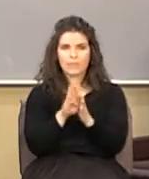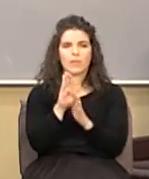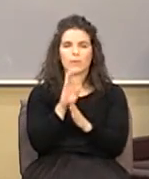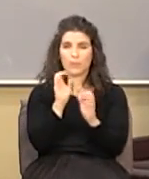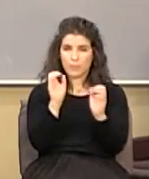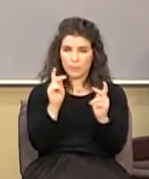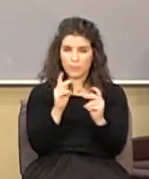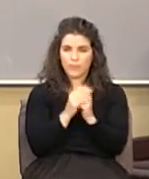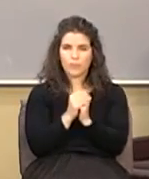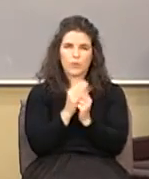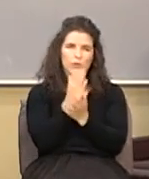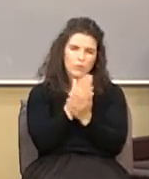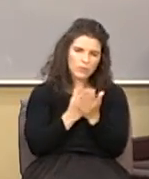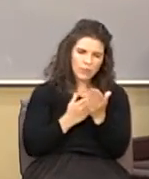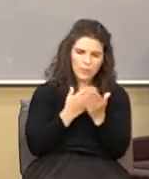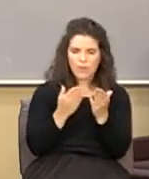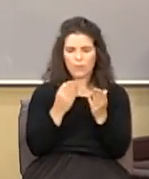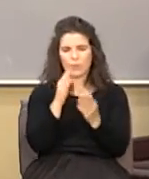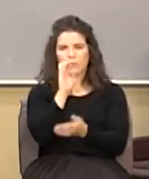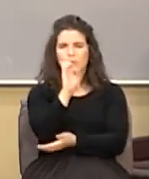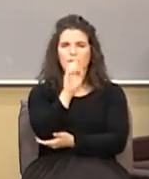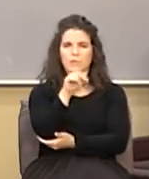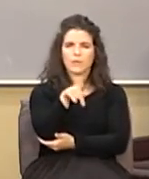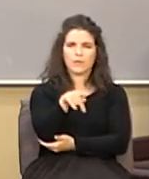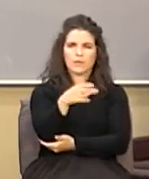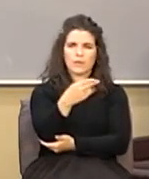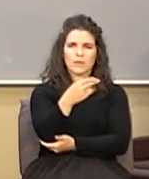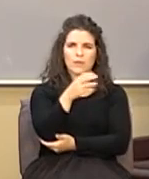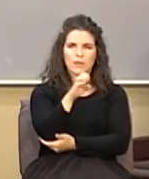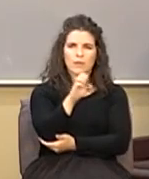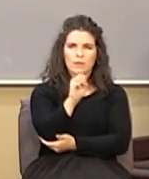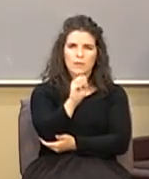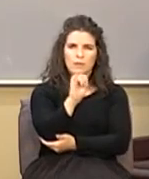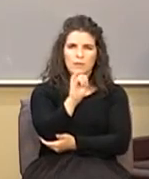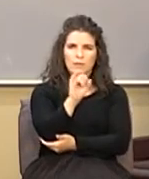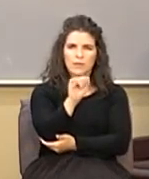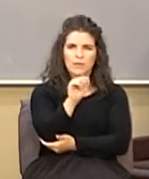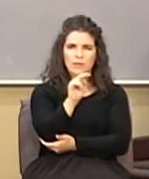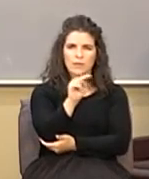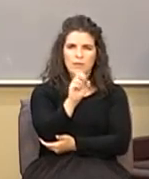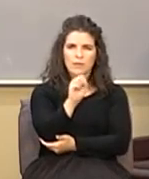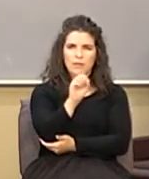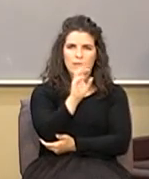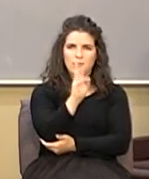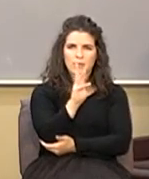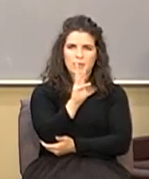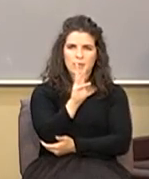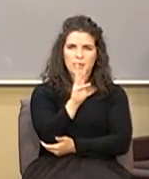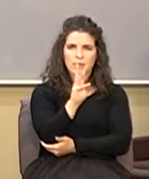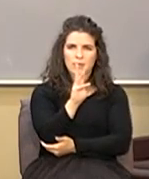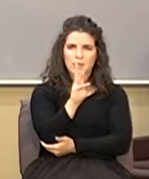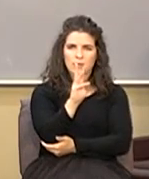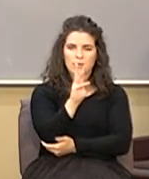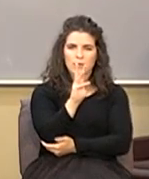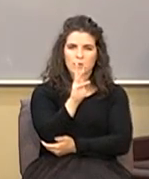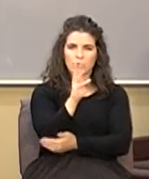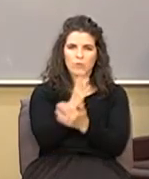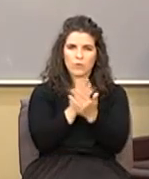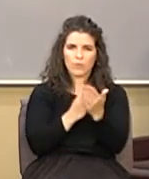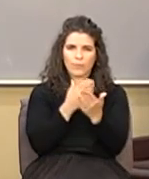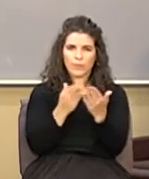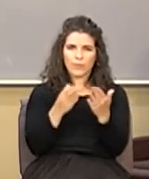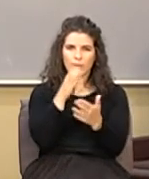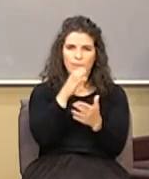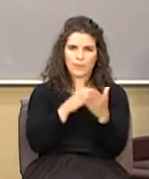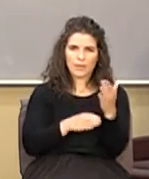There's some things I want you to think, we're in Ephesians chapter 6. And there's some things that are in this passage that relate to